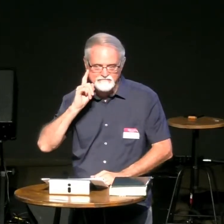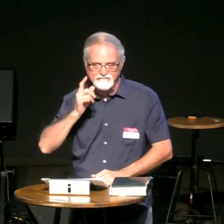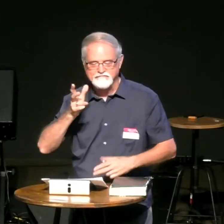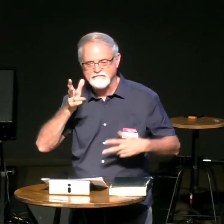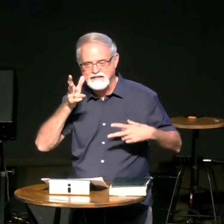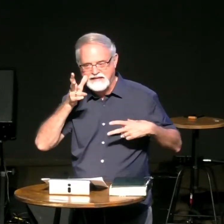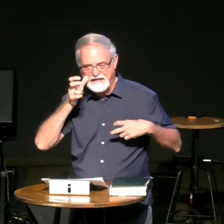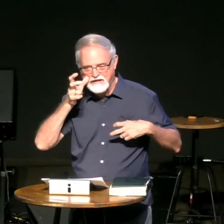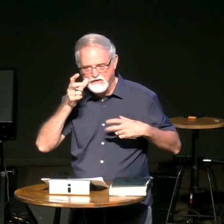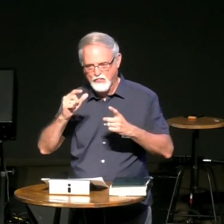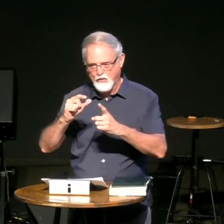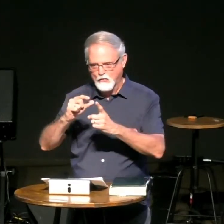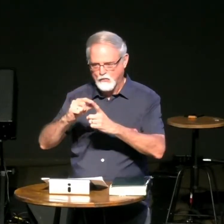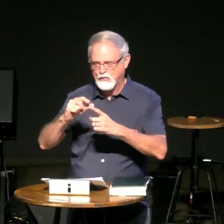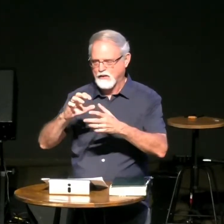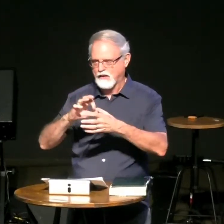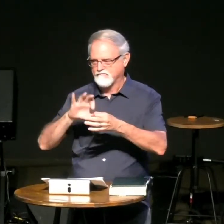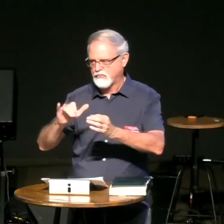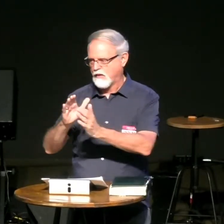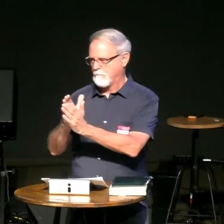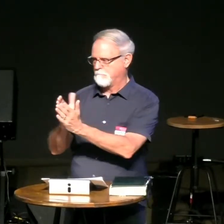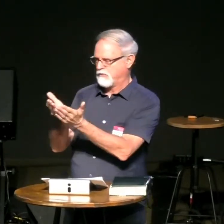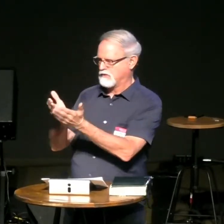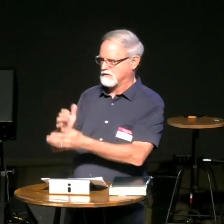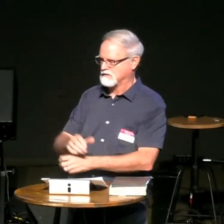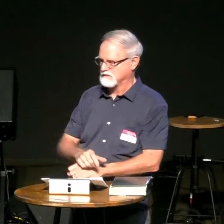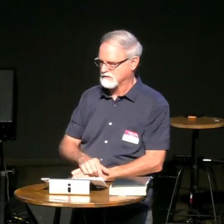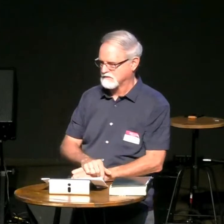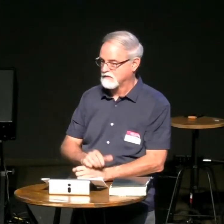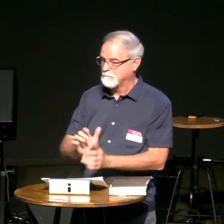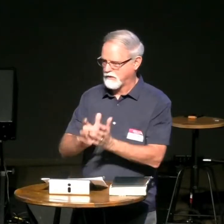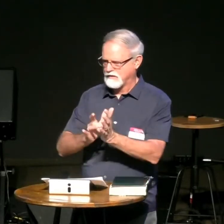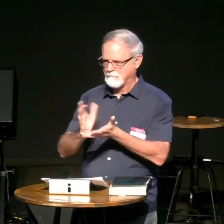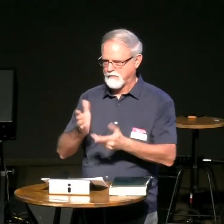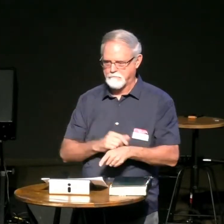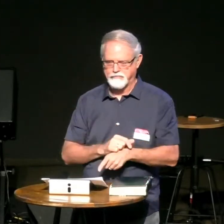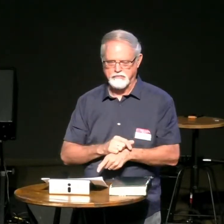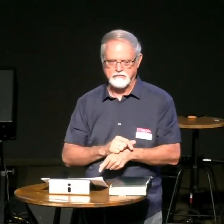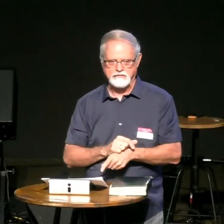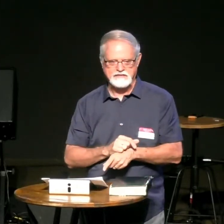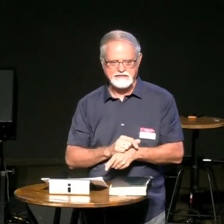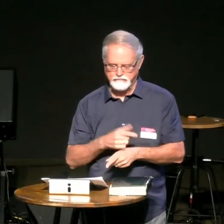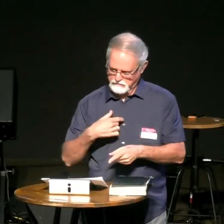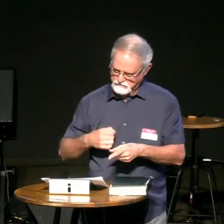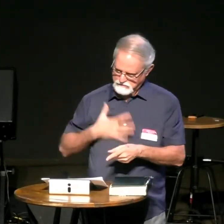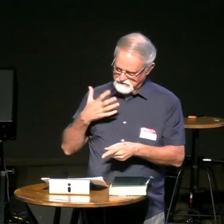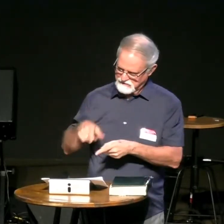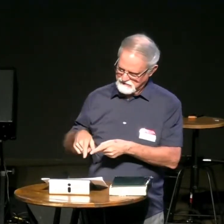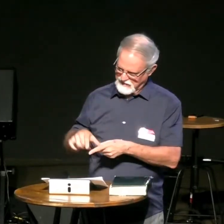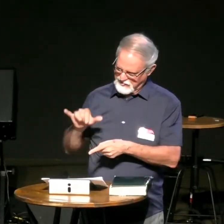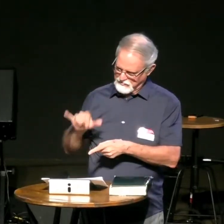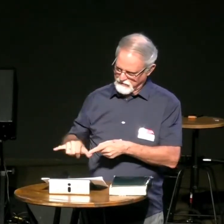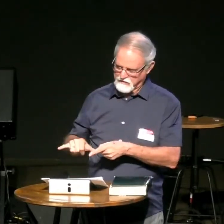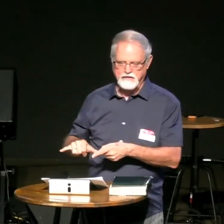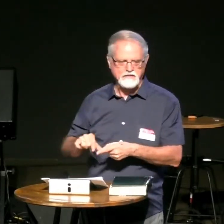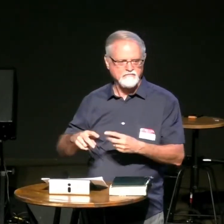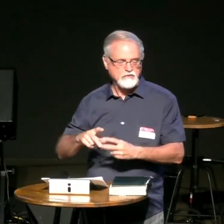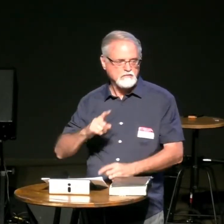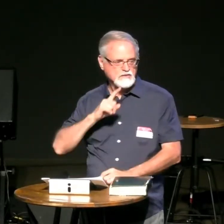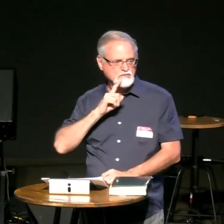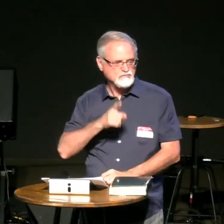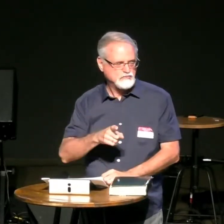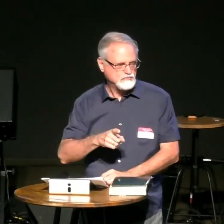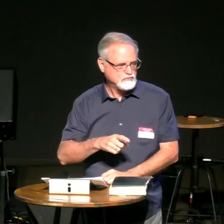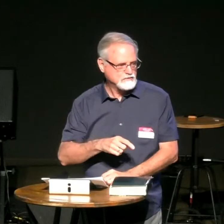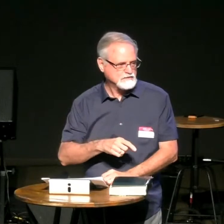day the deaf will hear or see and the blind will see the word of god in